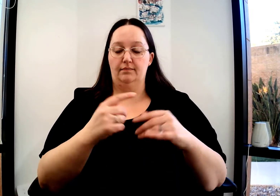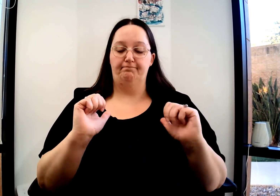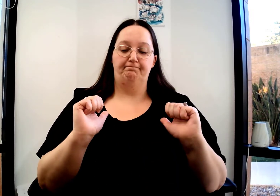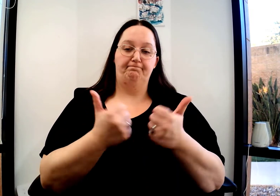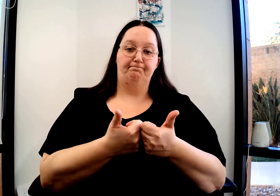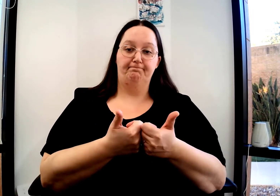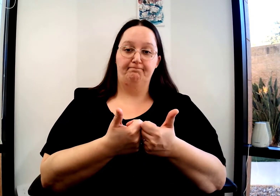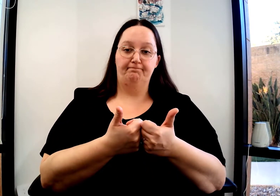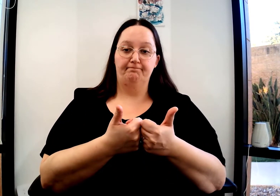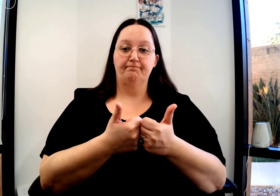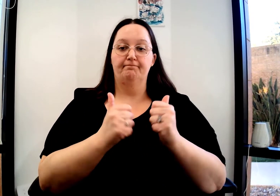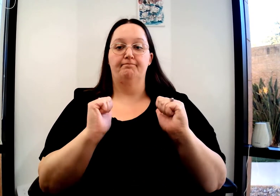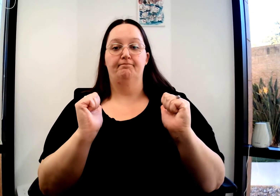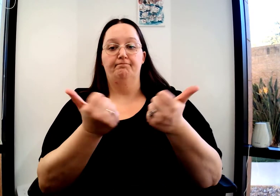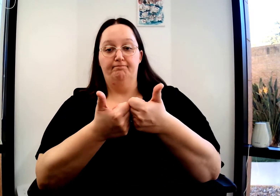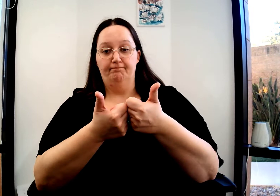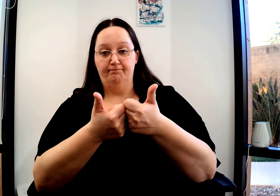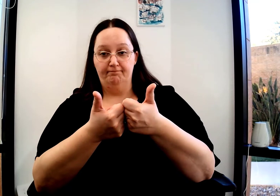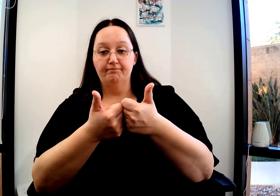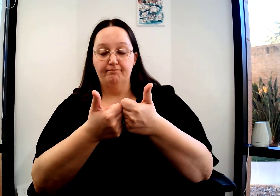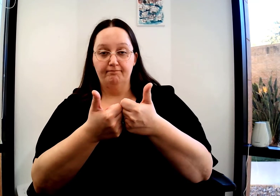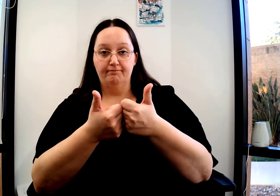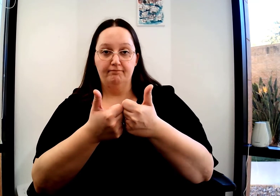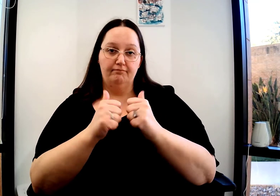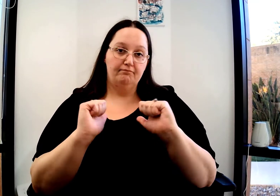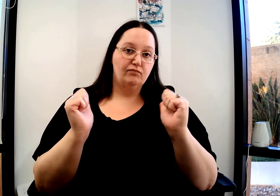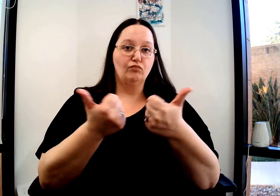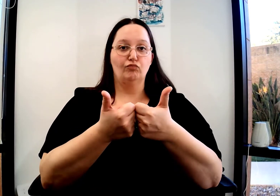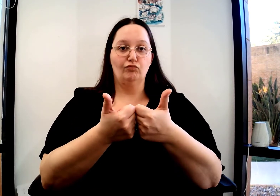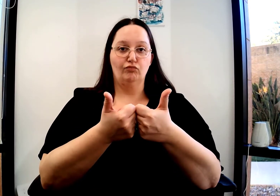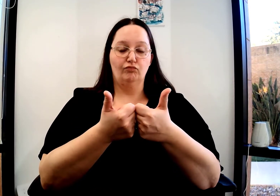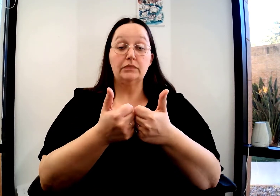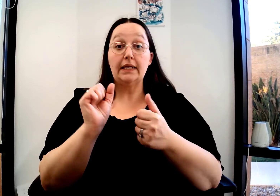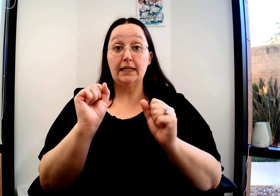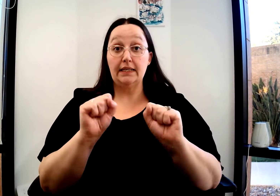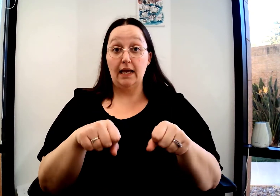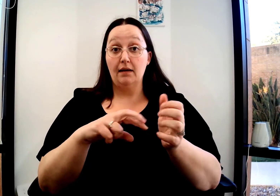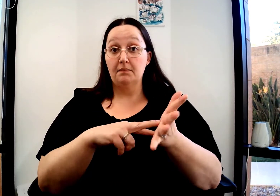is signed one time with your two open A's. Challenge. Challenge.